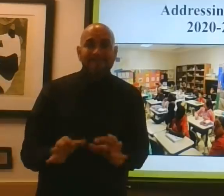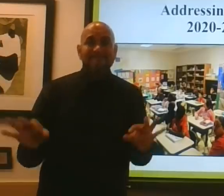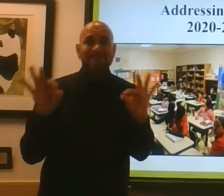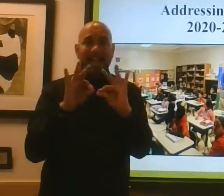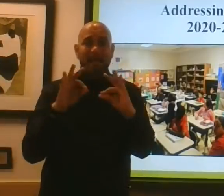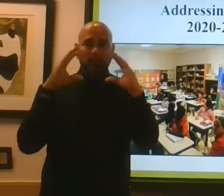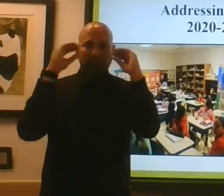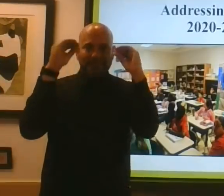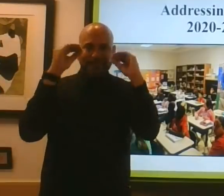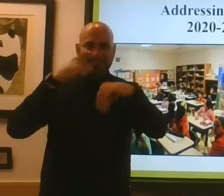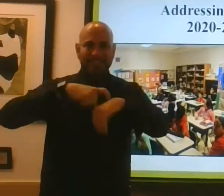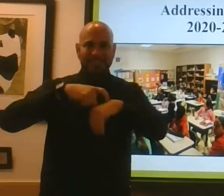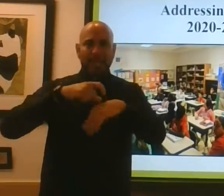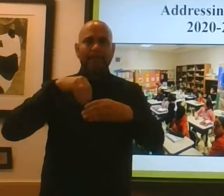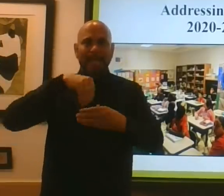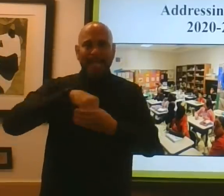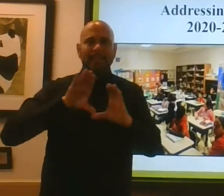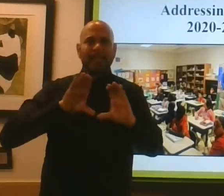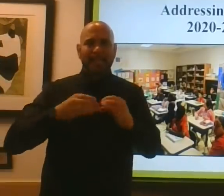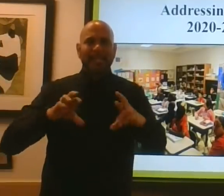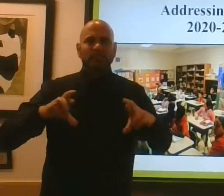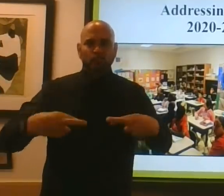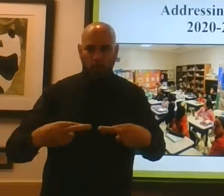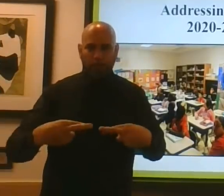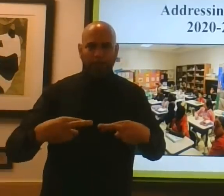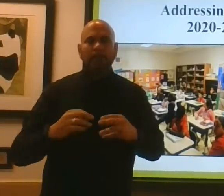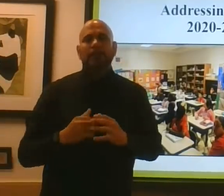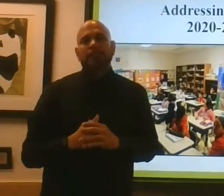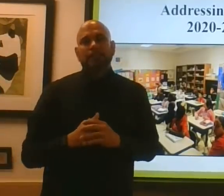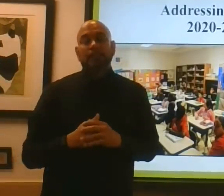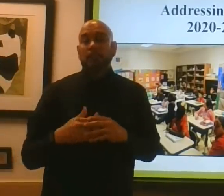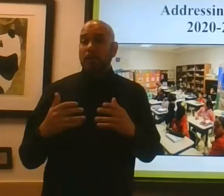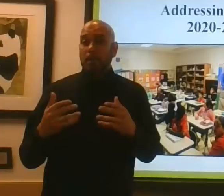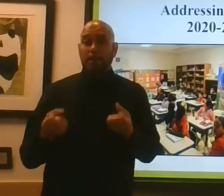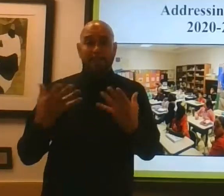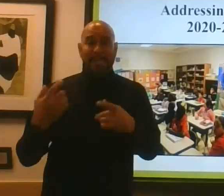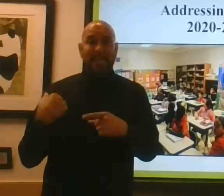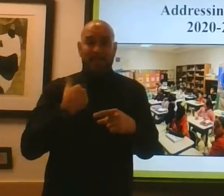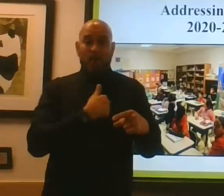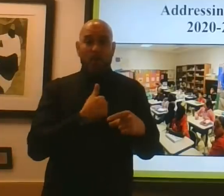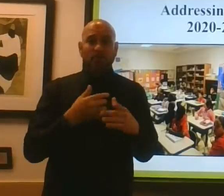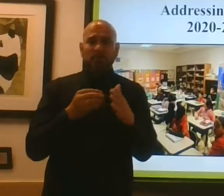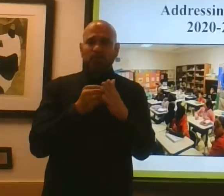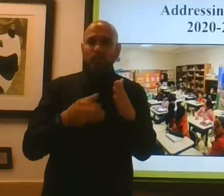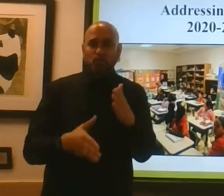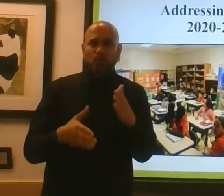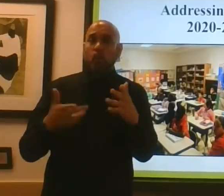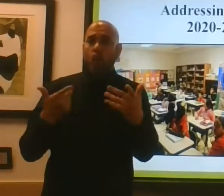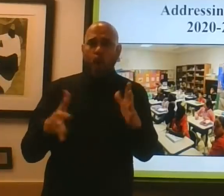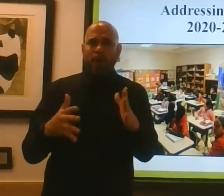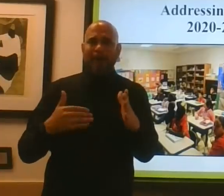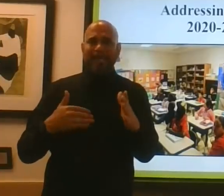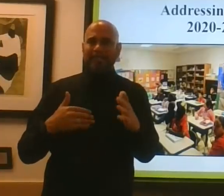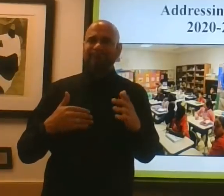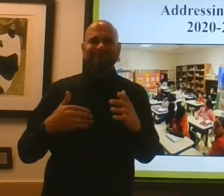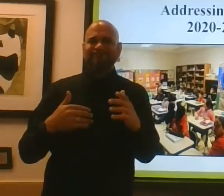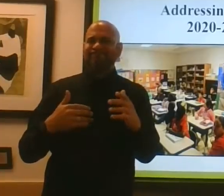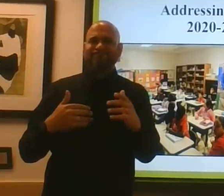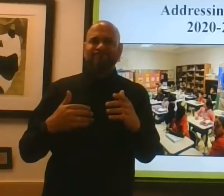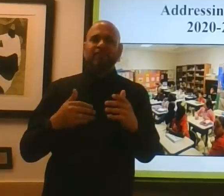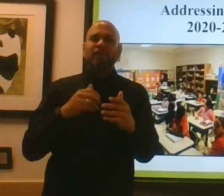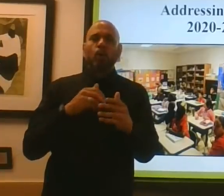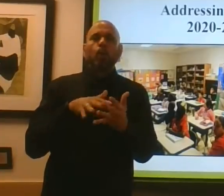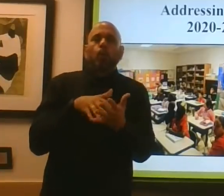Many of our students were already dealing with deficits and reading it in math. So we're working diligently